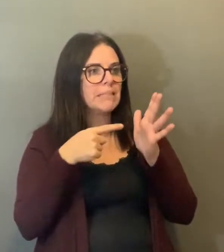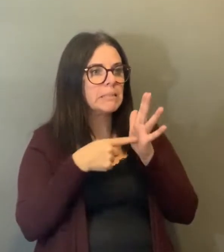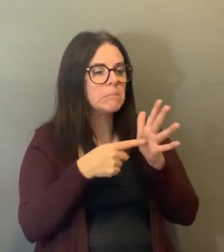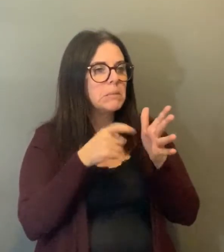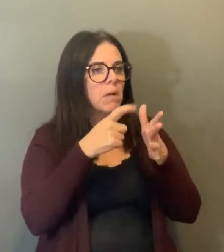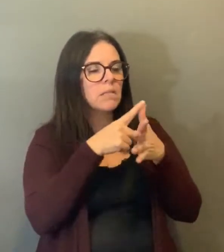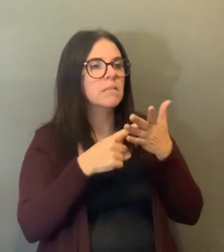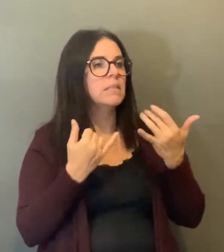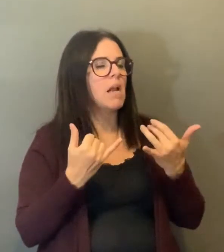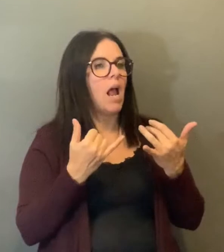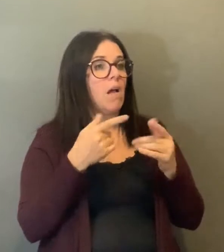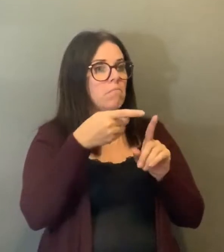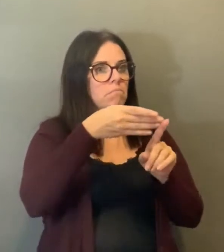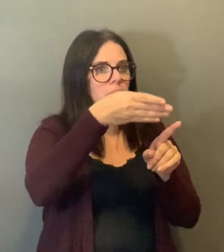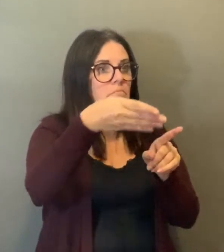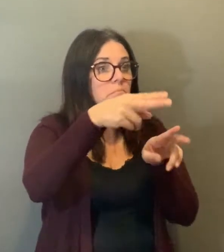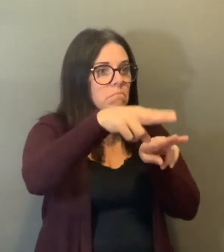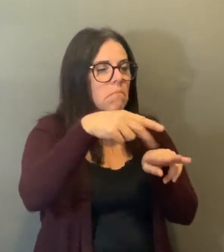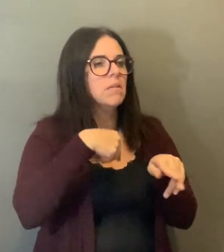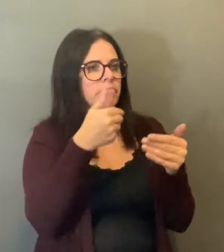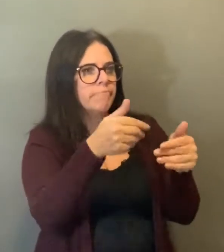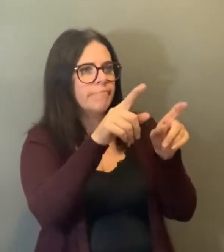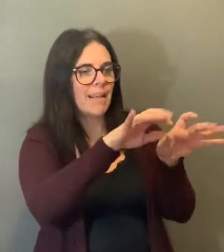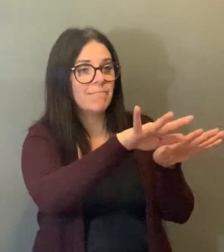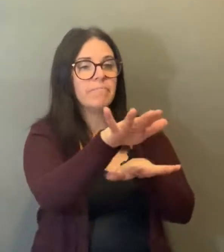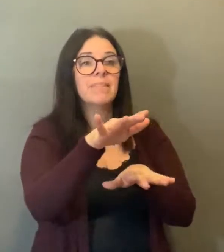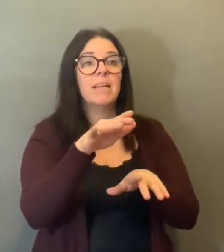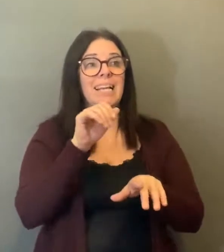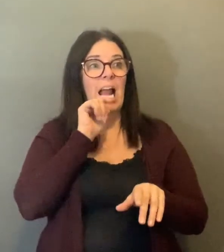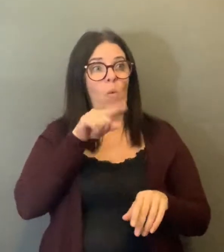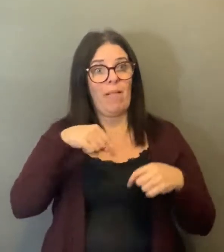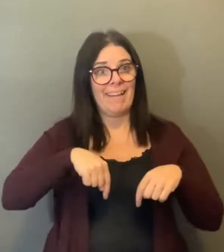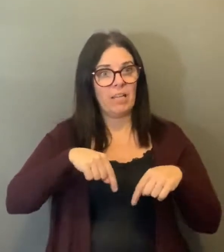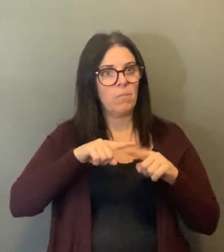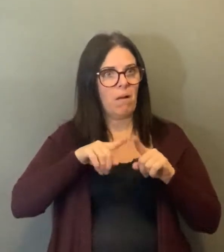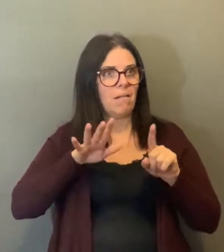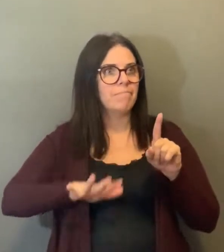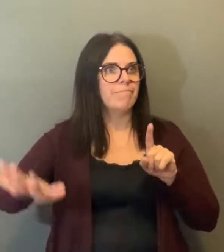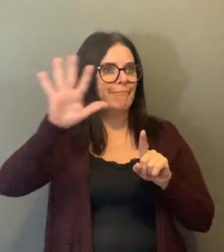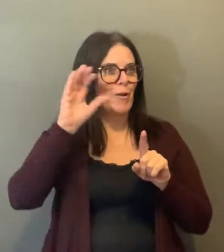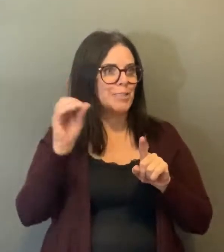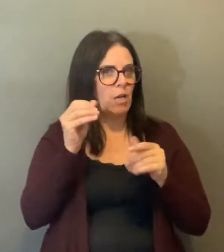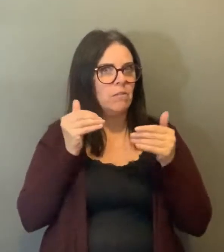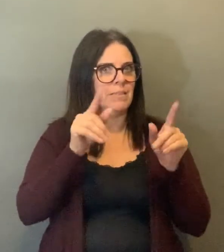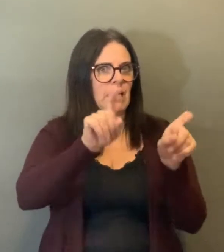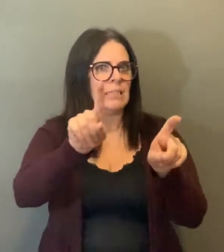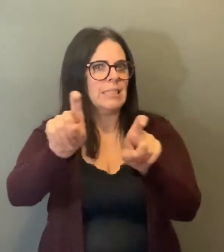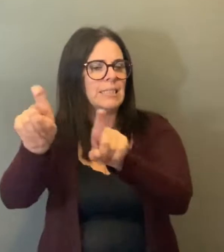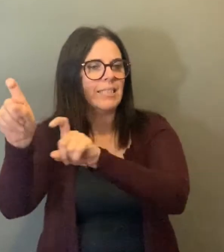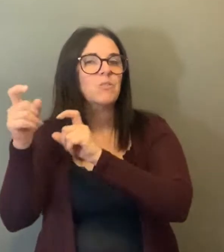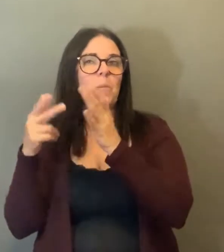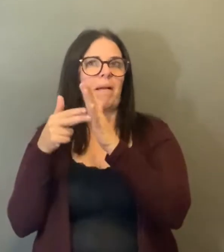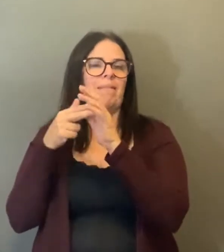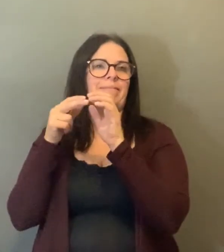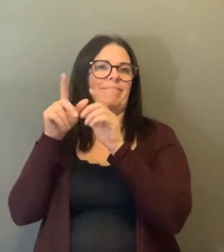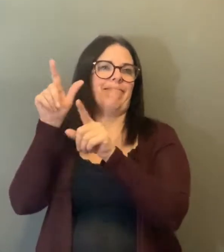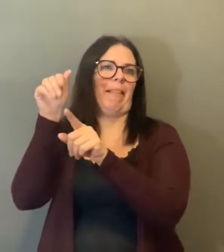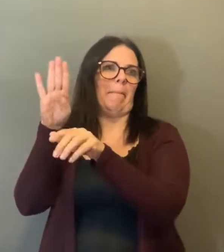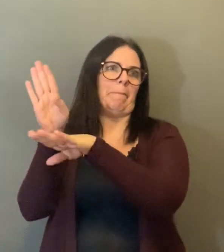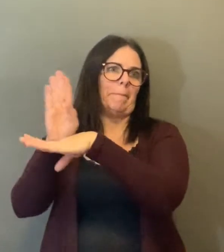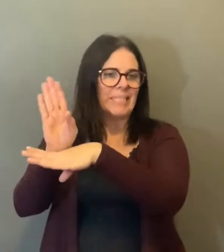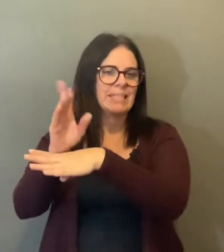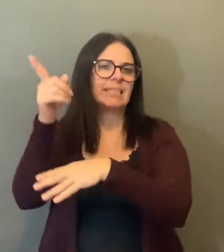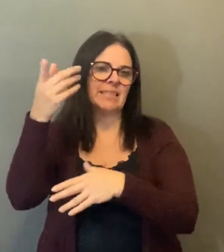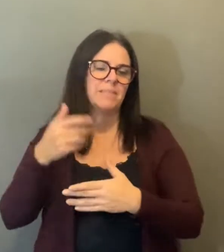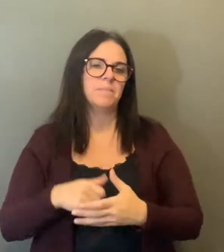every other jurisdiction. So there's a sudden increase in the number of testing across the province. And yeah, so hopefully